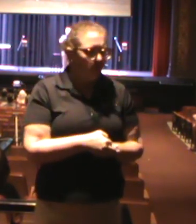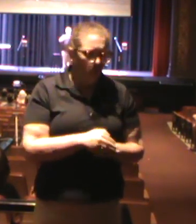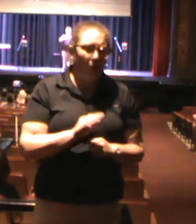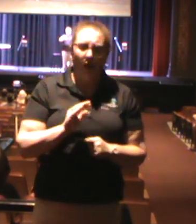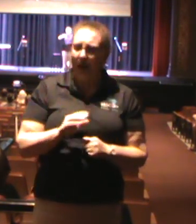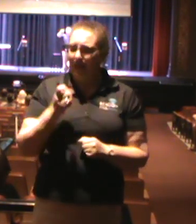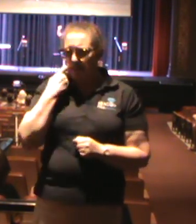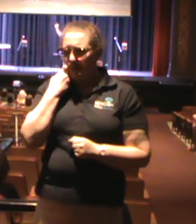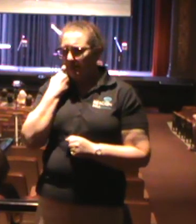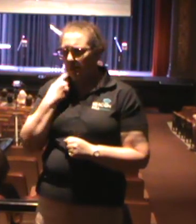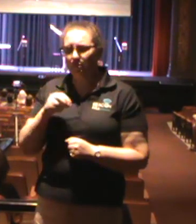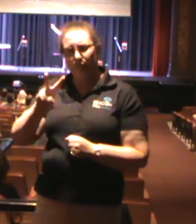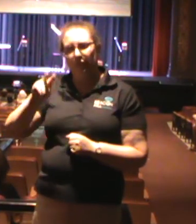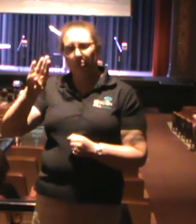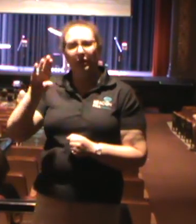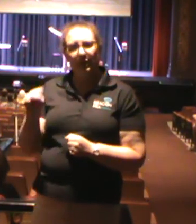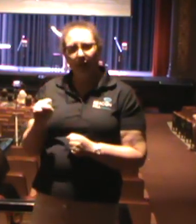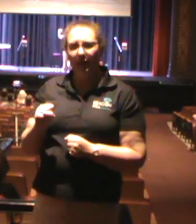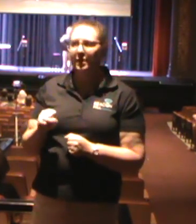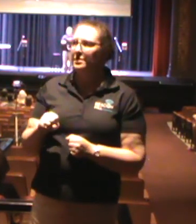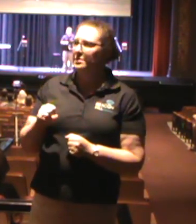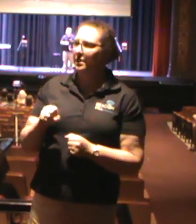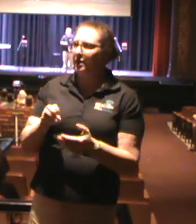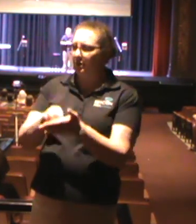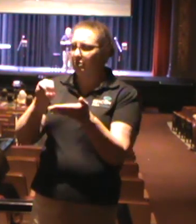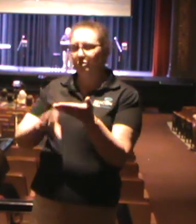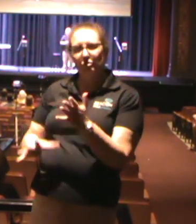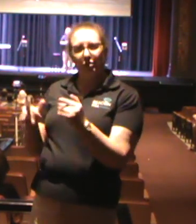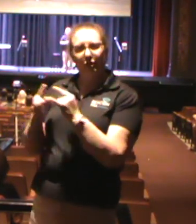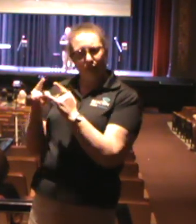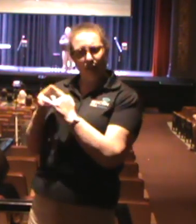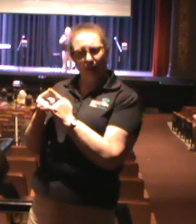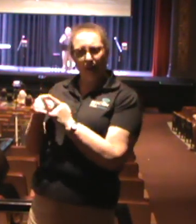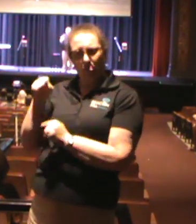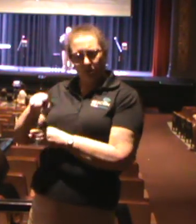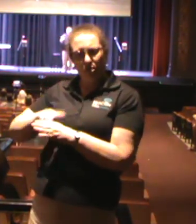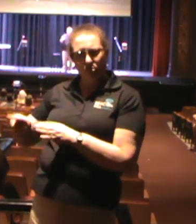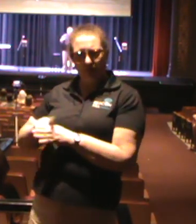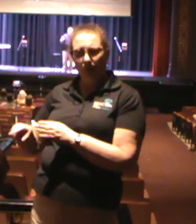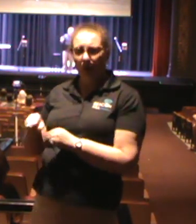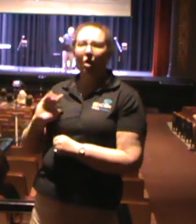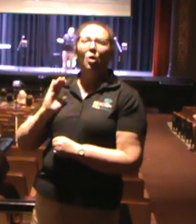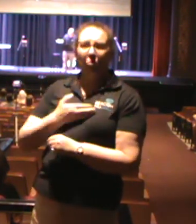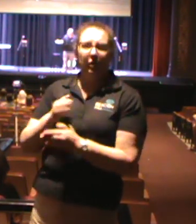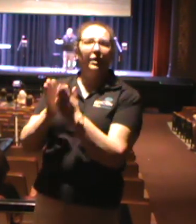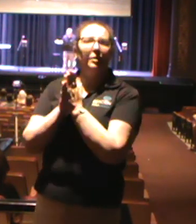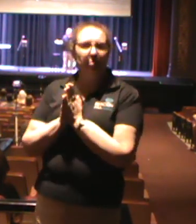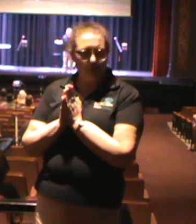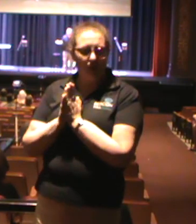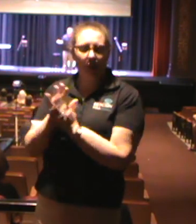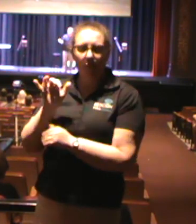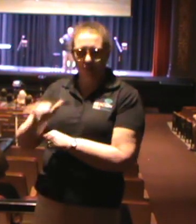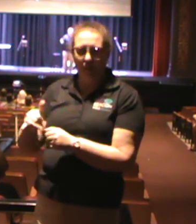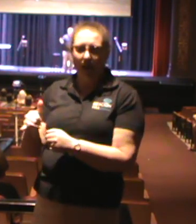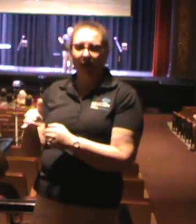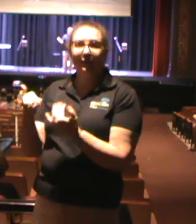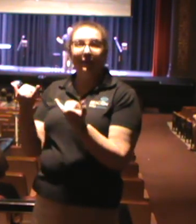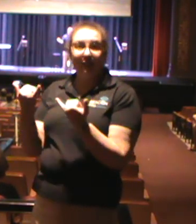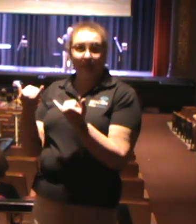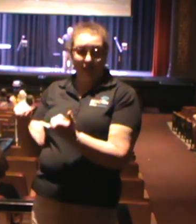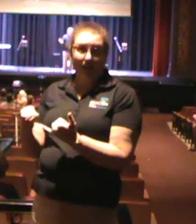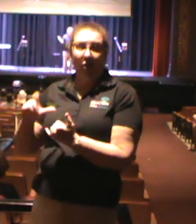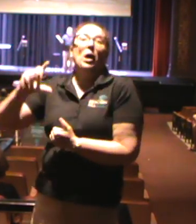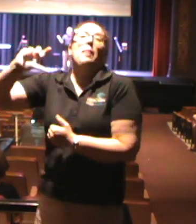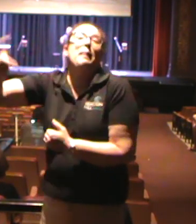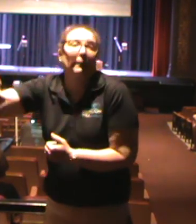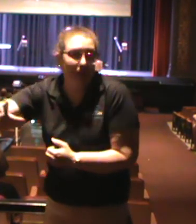to spend this entire hour praying over those two camps. And, you know, that's not how we roll here at Beacon Hill. We don't skip over the